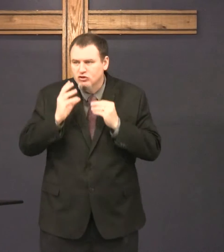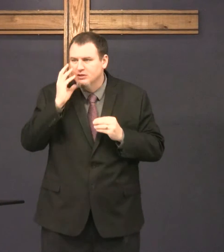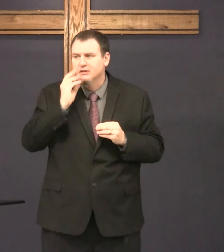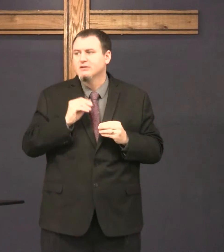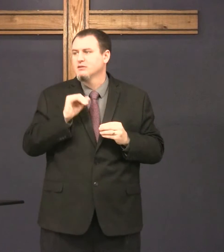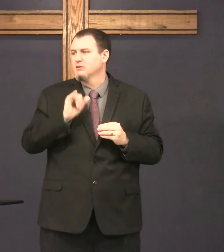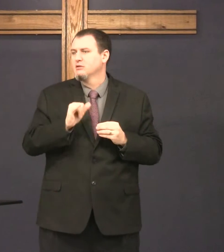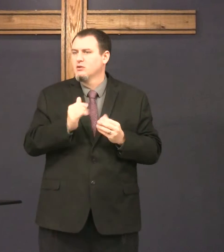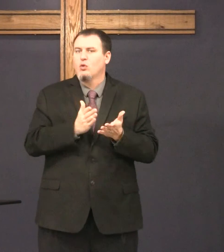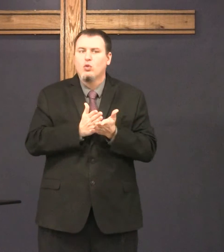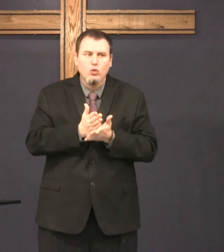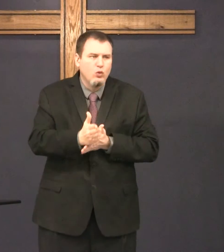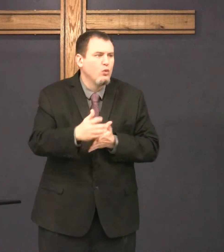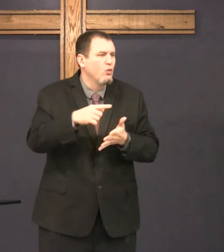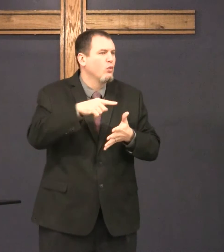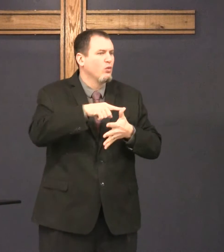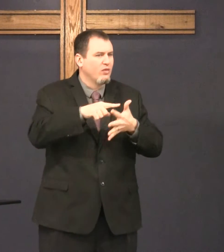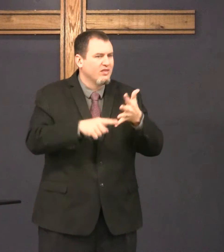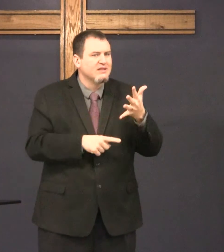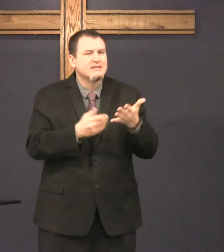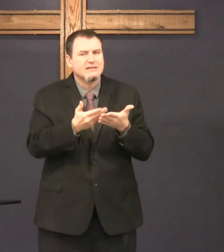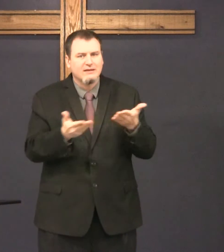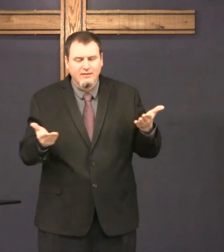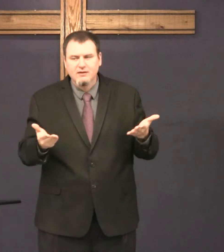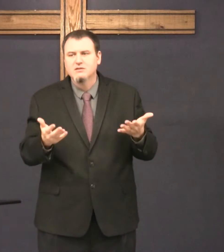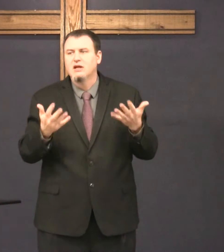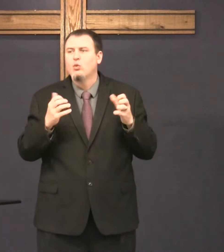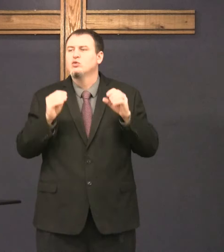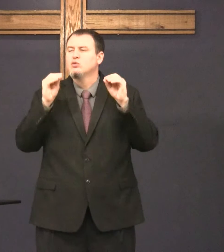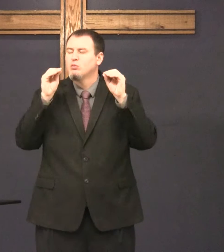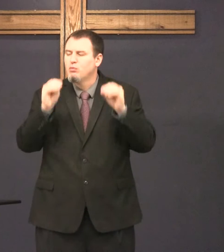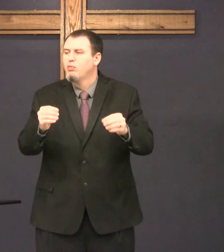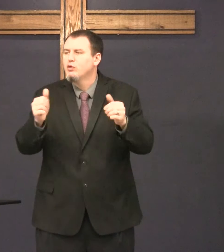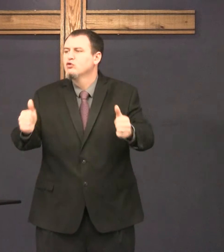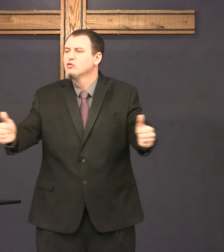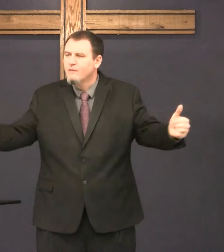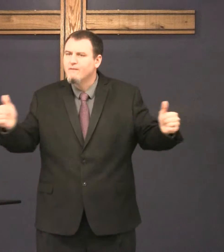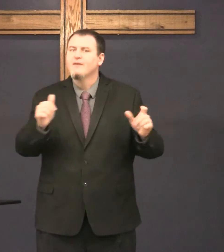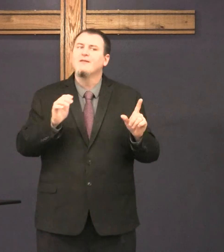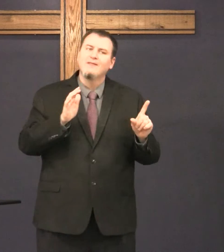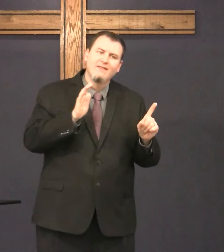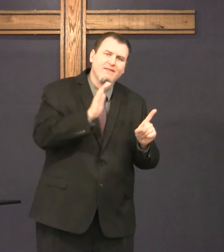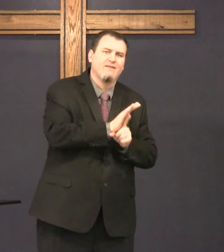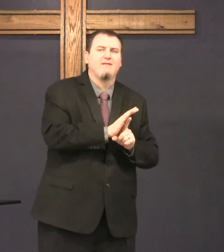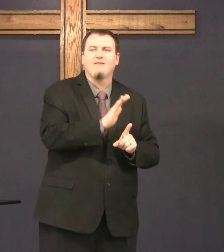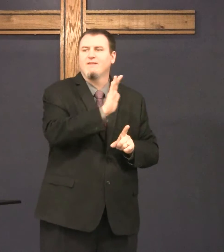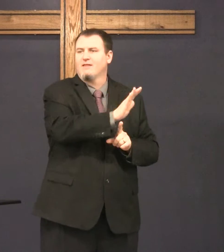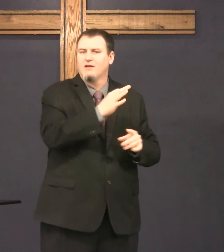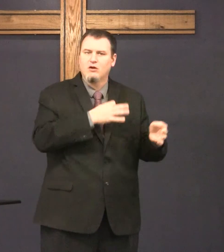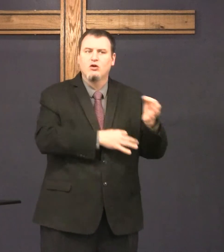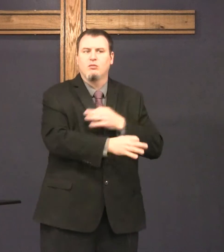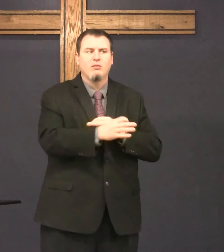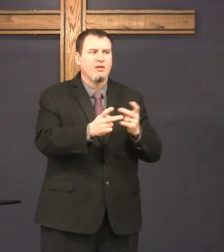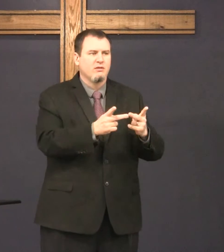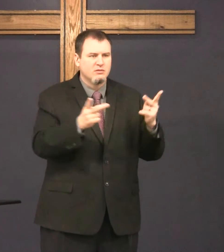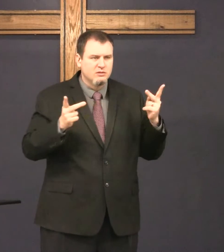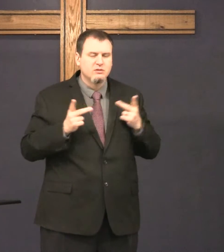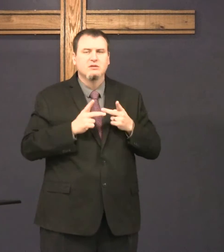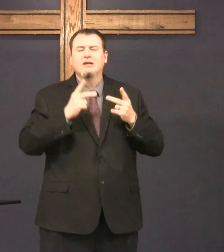You experienced this. And I want you to put yourself in their place.